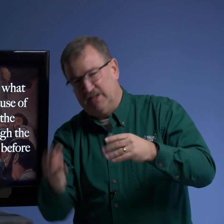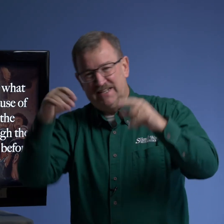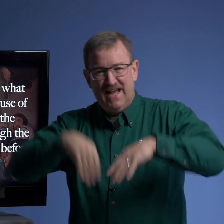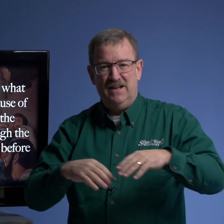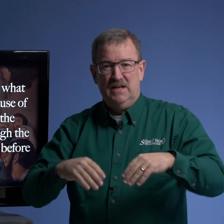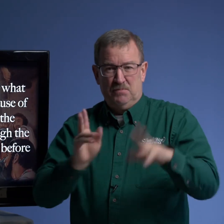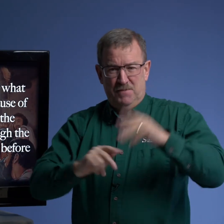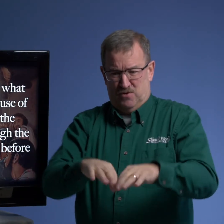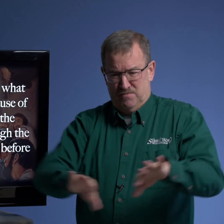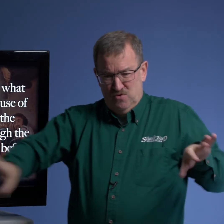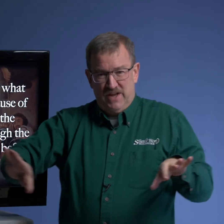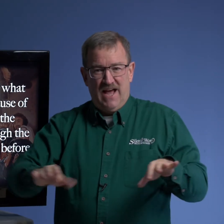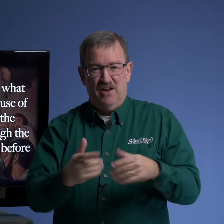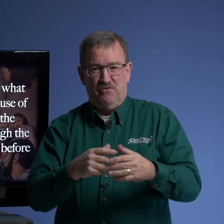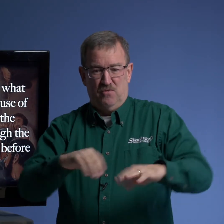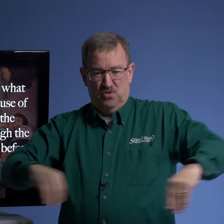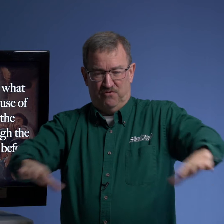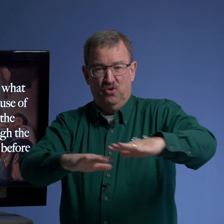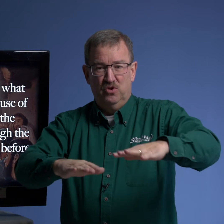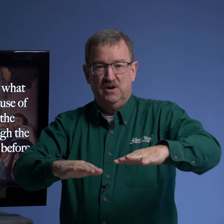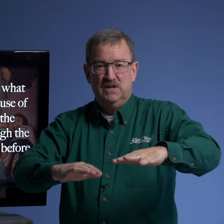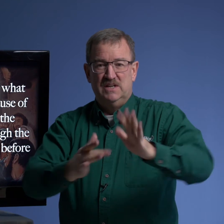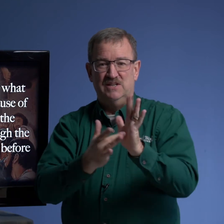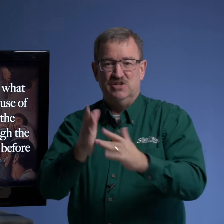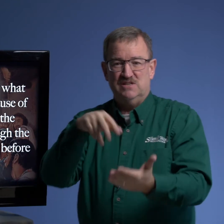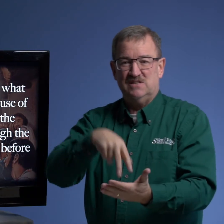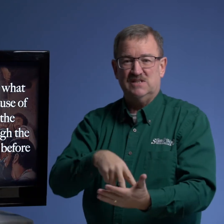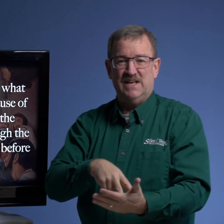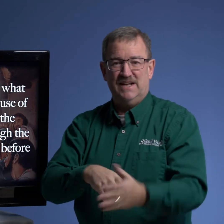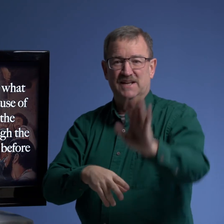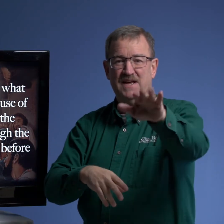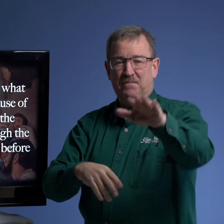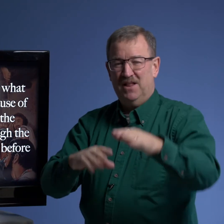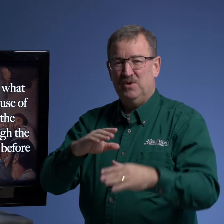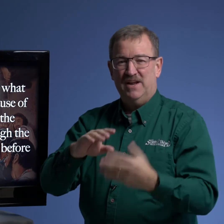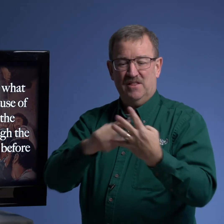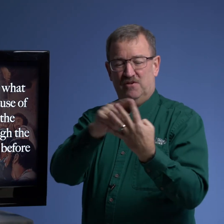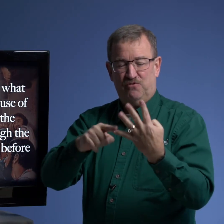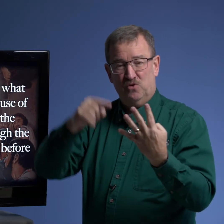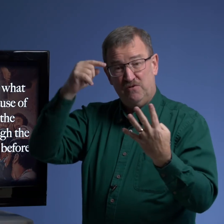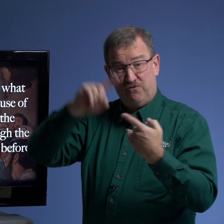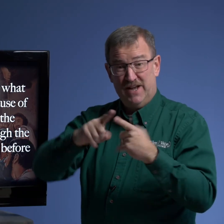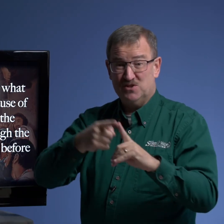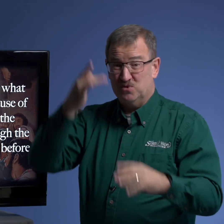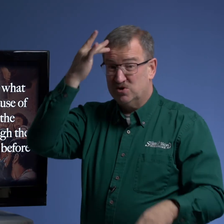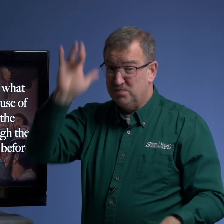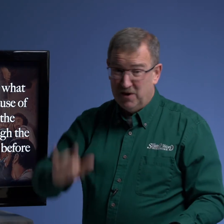down people are moving out from on the floor and jesus is standing by the way the four friends were smart